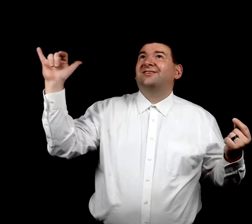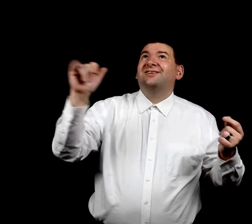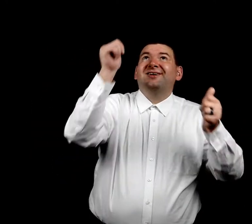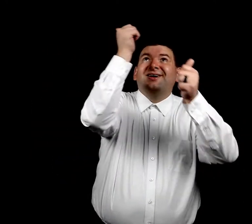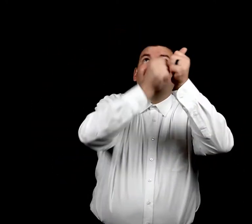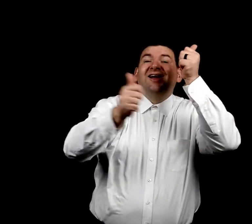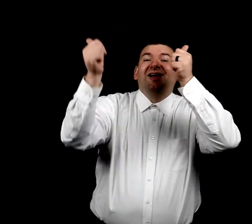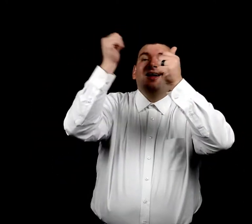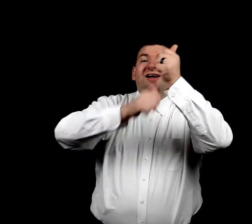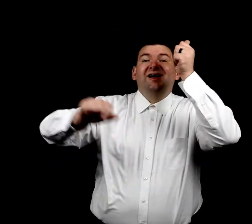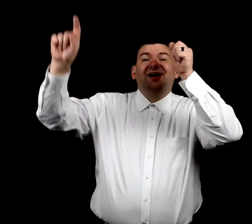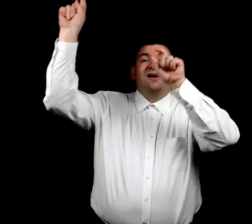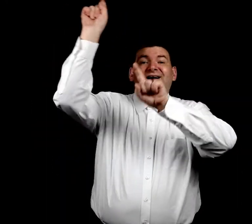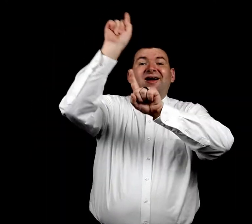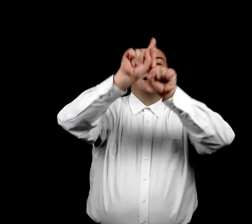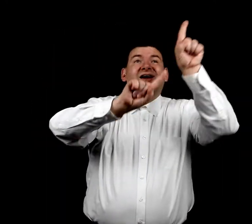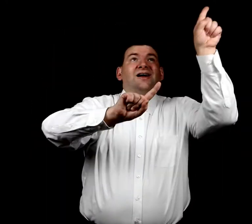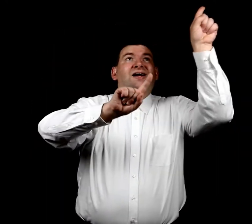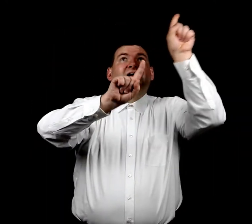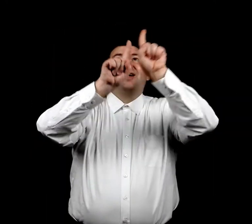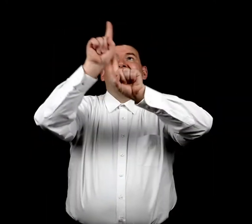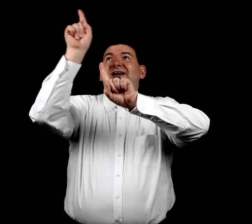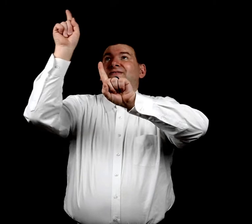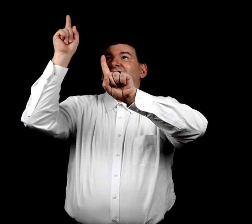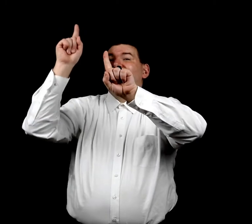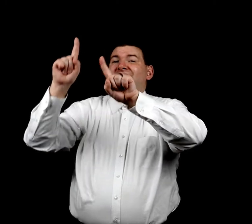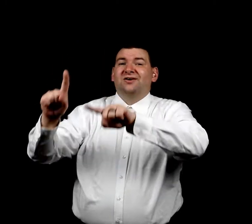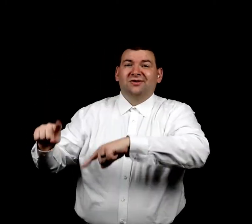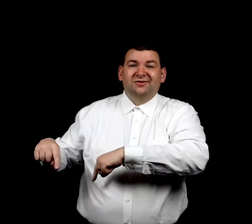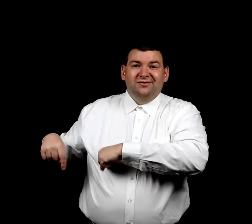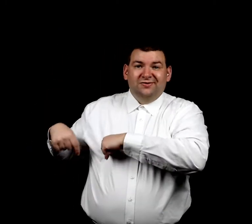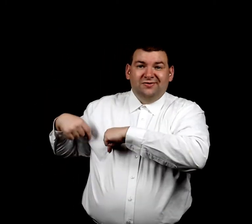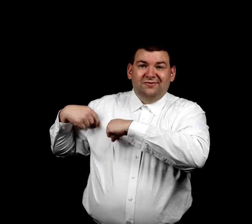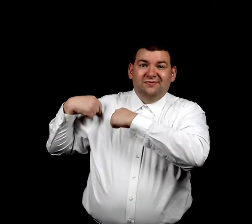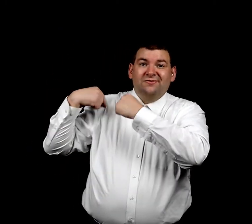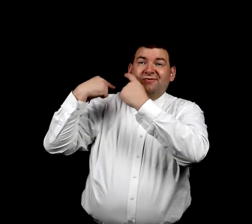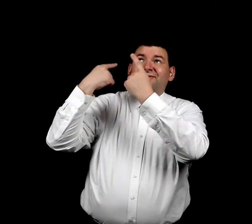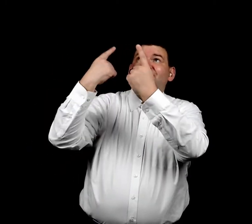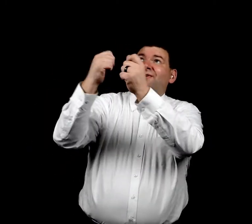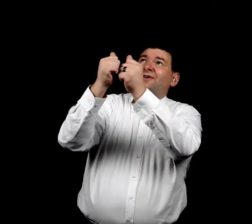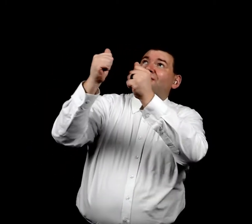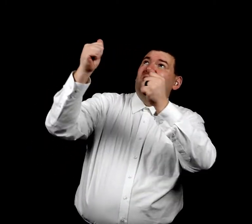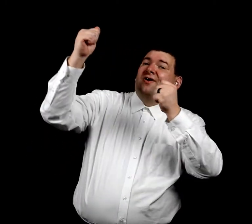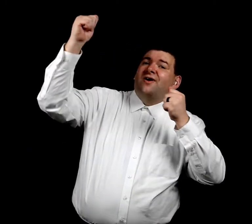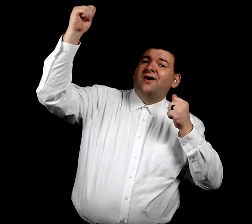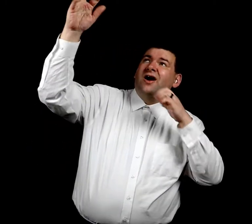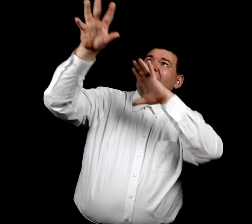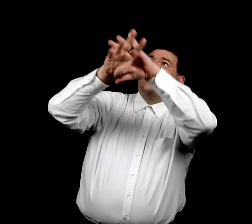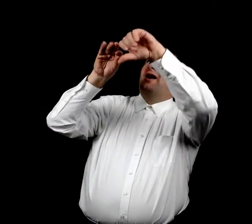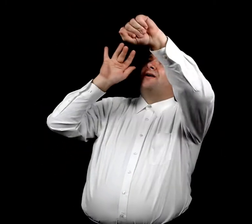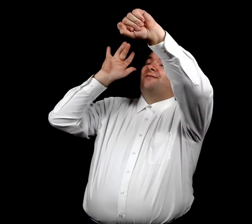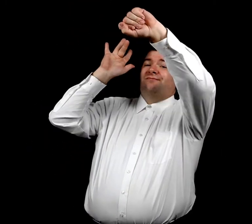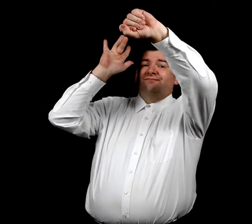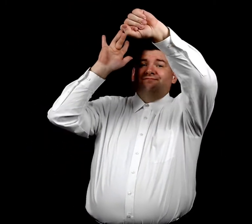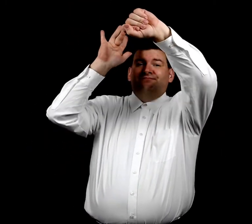of what could be With every star so far and out of reach